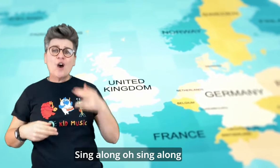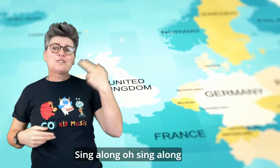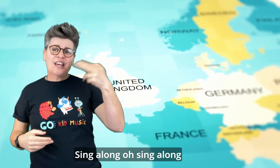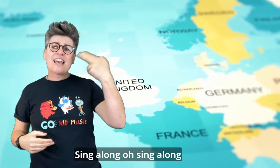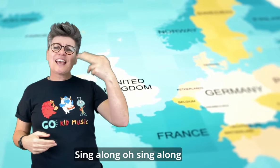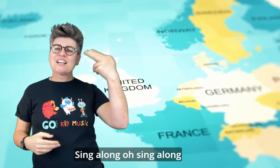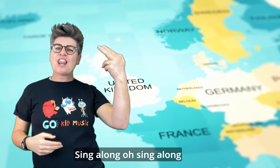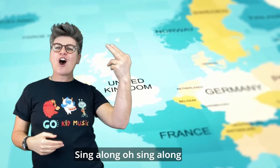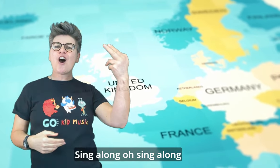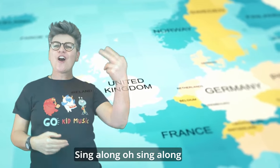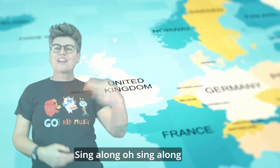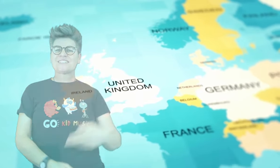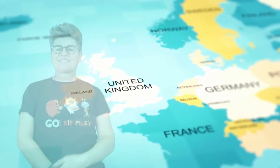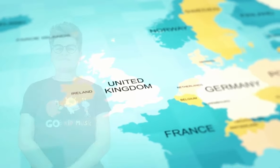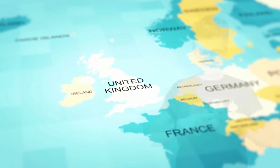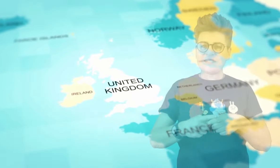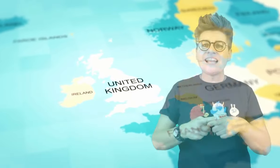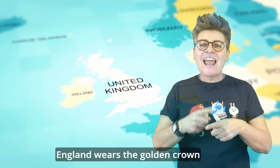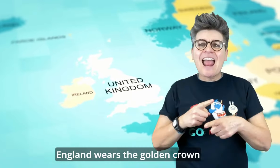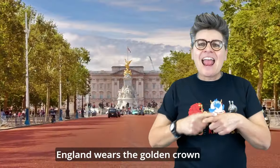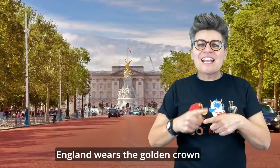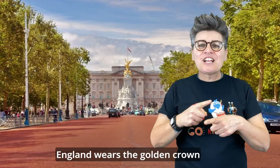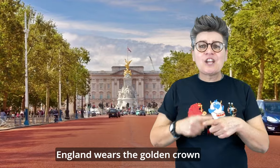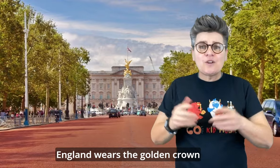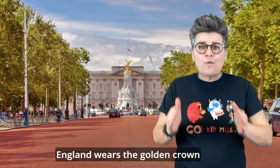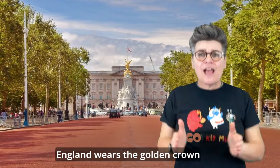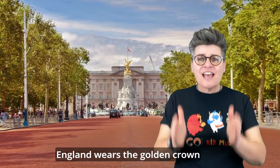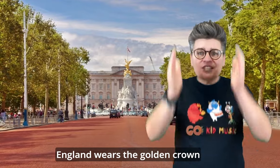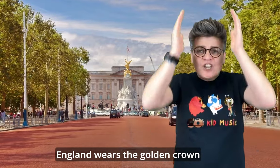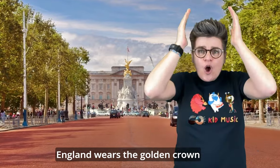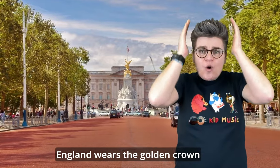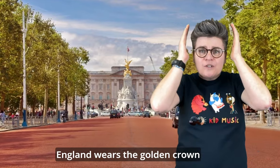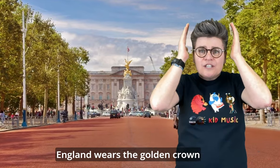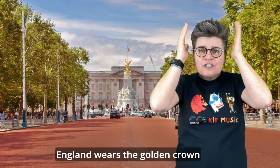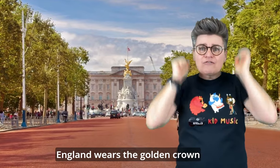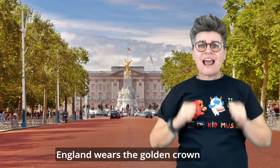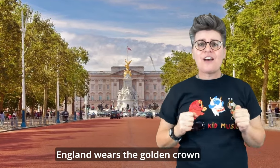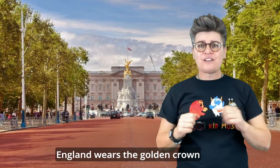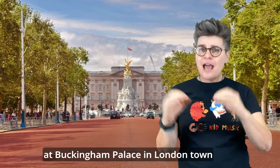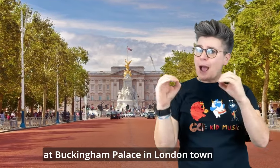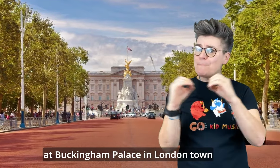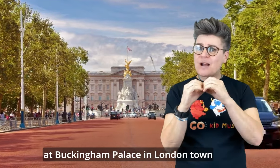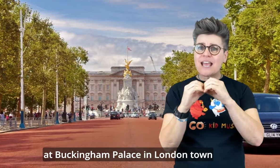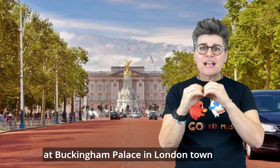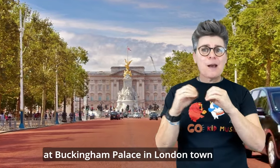oh sing along England wears the golden crown Buckingham